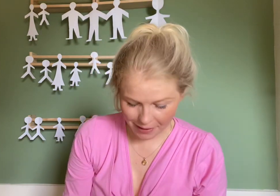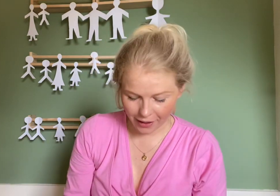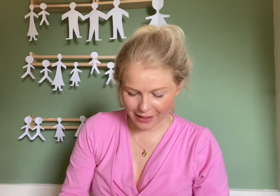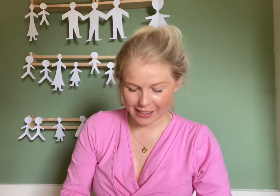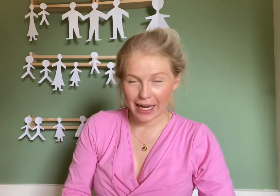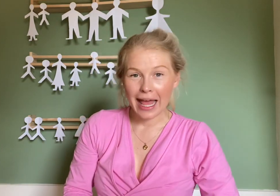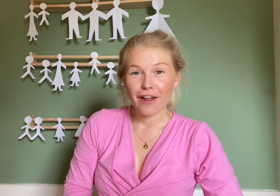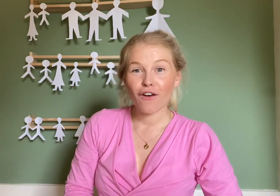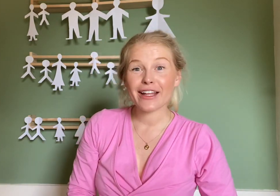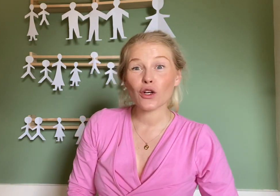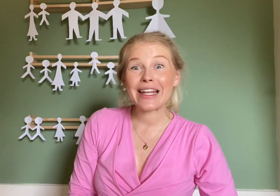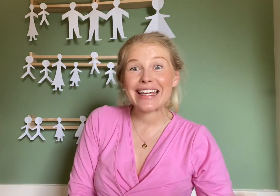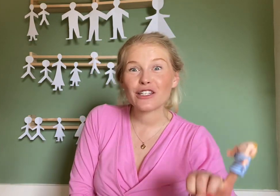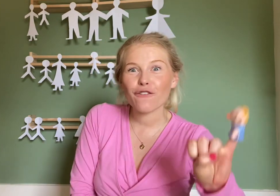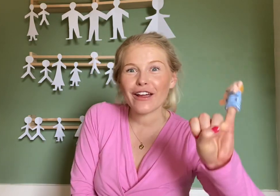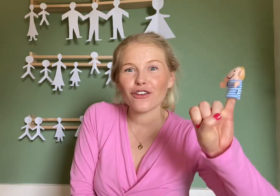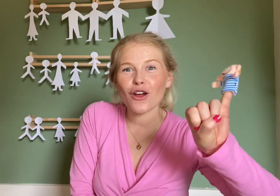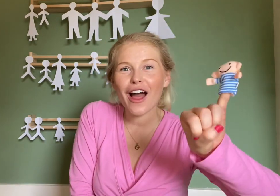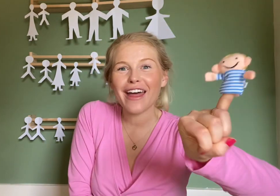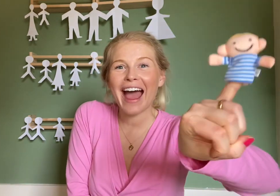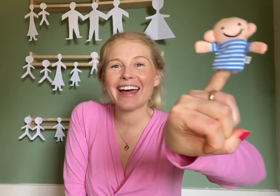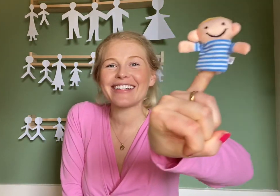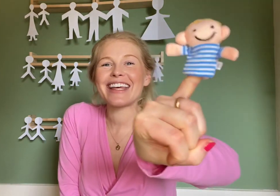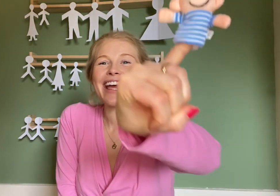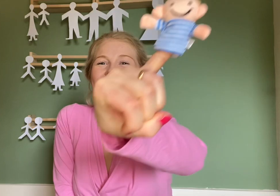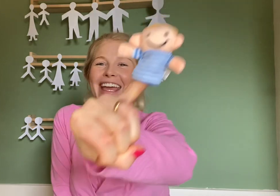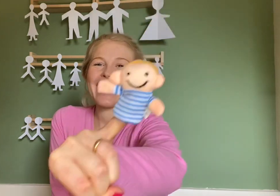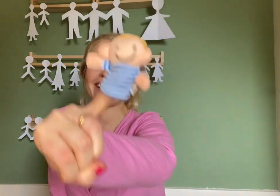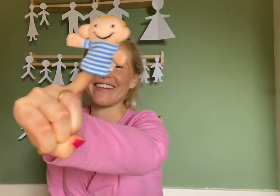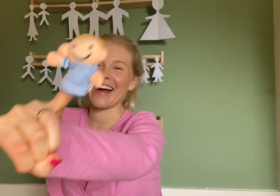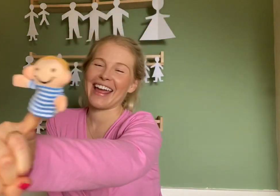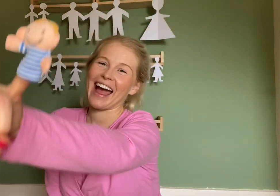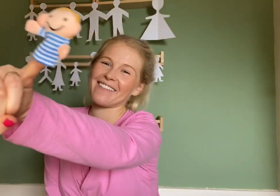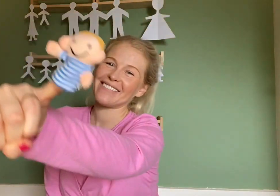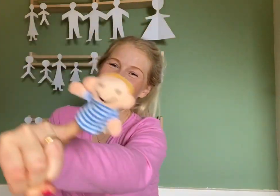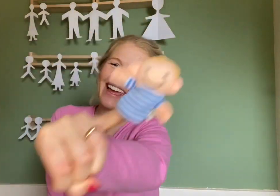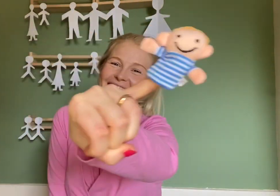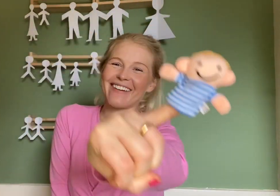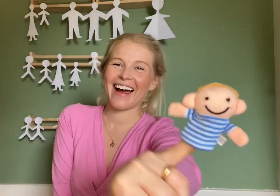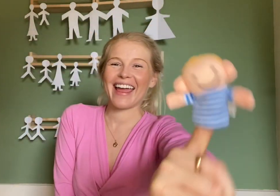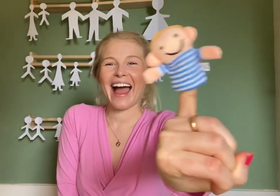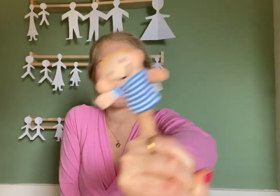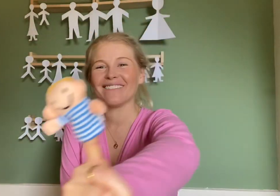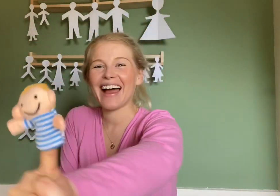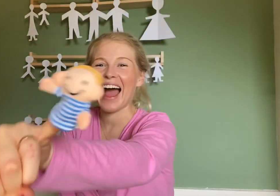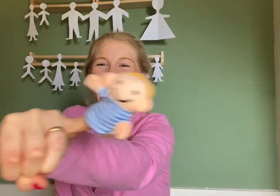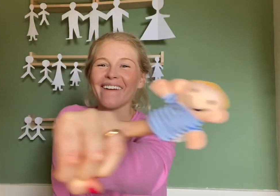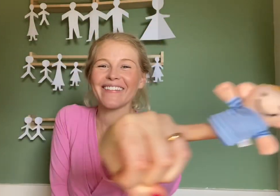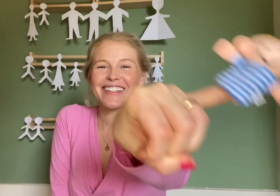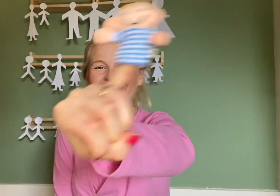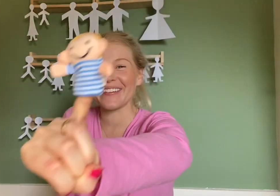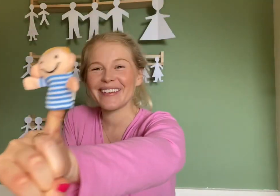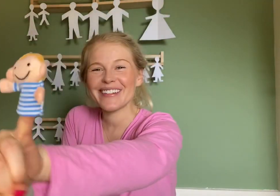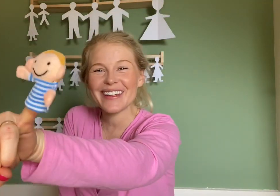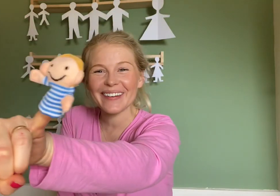our cousin. Find your little finger on your other hand. Here I am, here I am, how do you do?